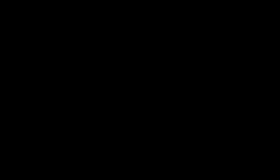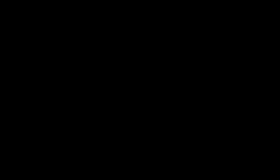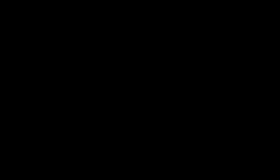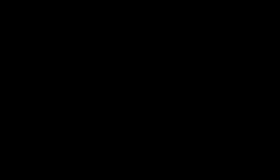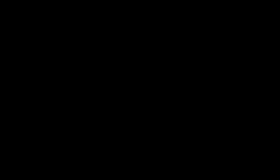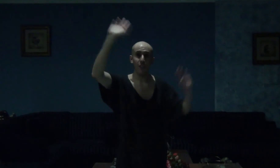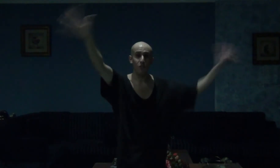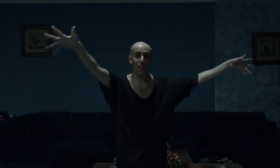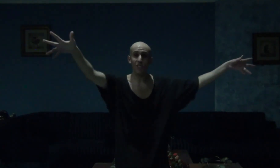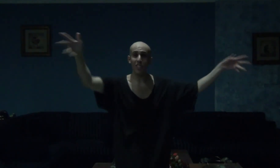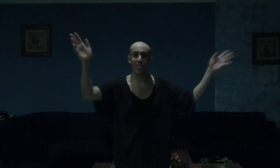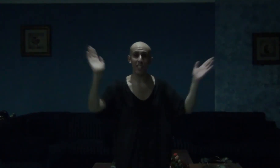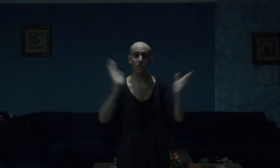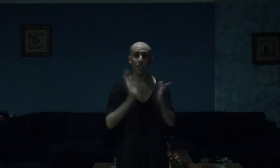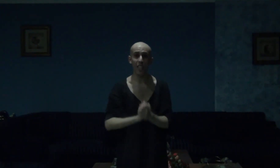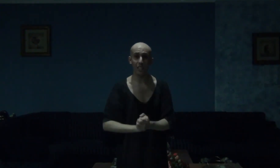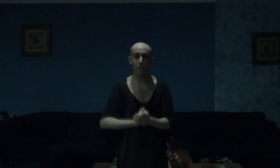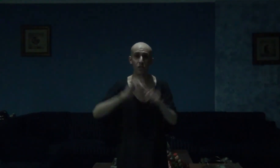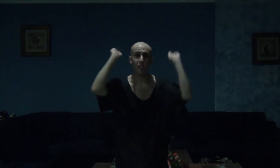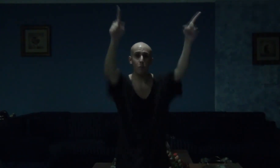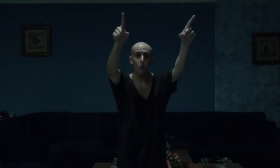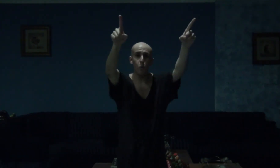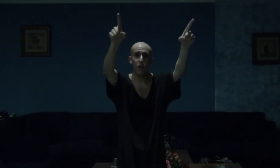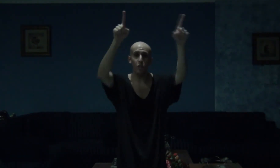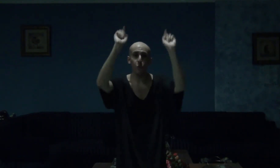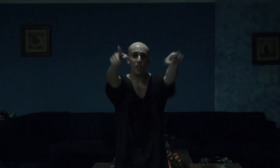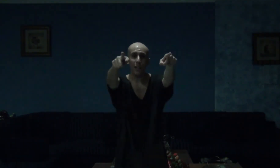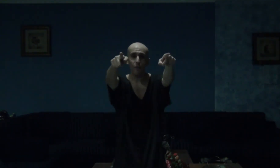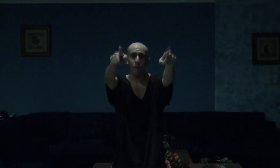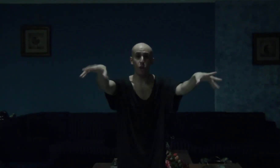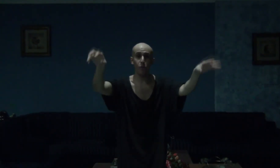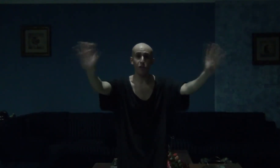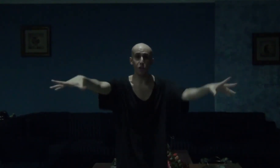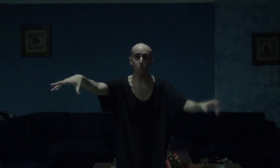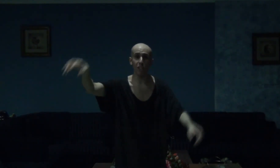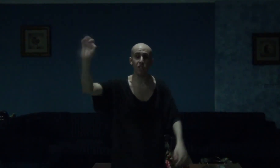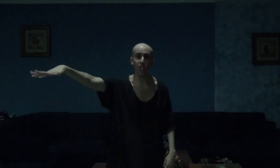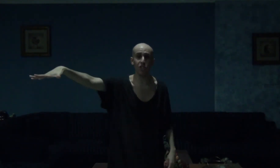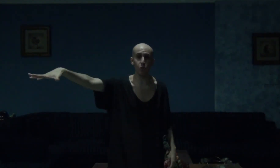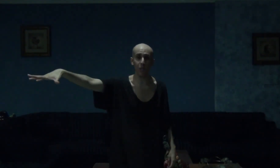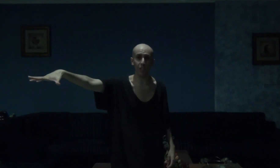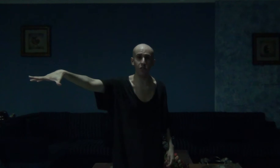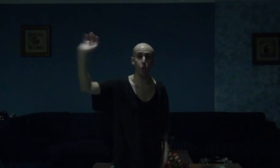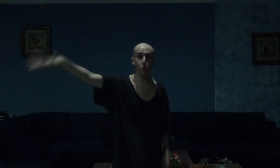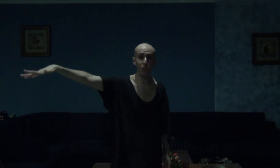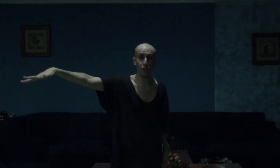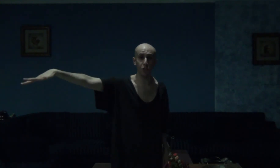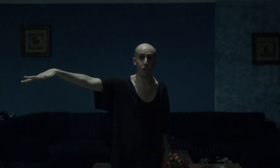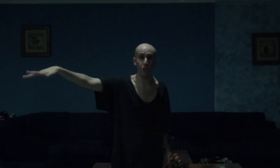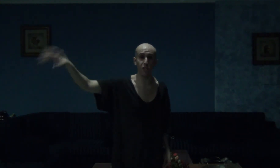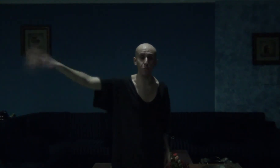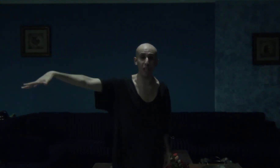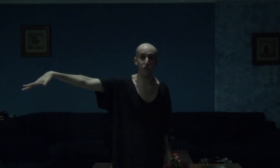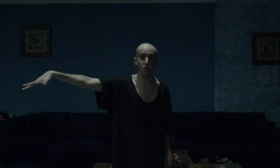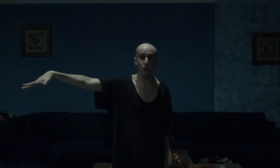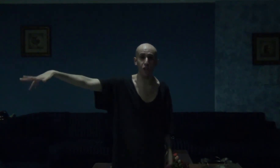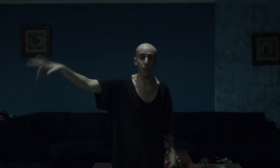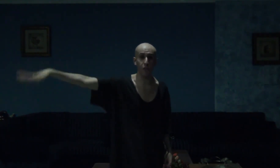and finally guys and gals at number one we have lauren schmidt his ricks the witcher series based on the